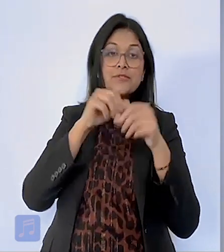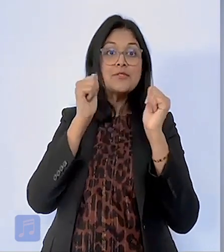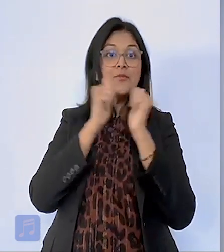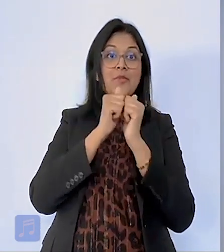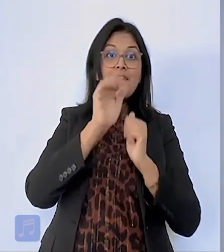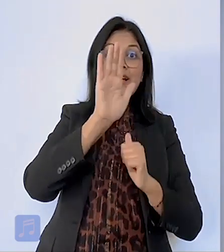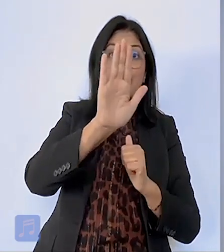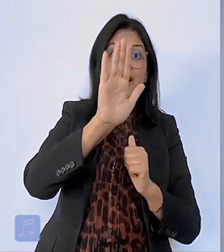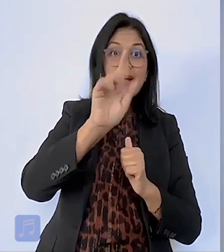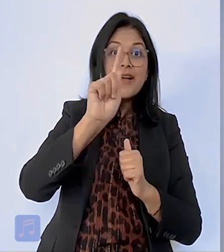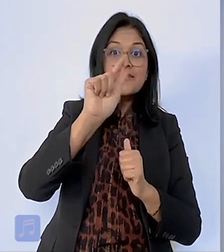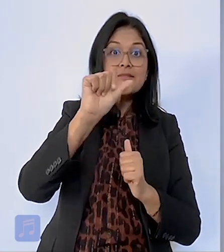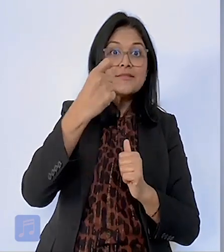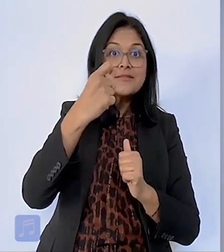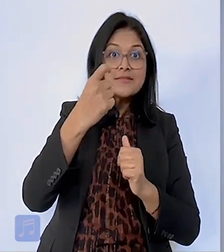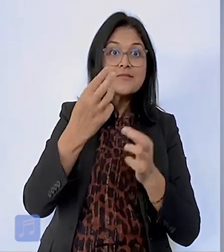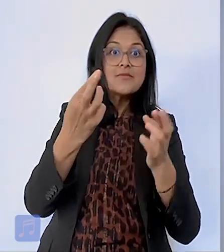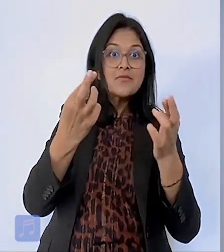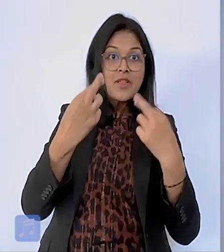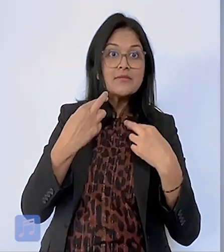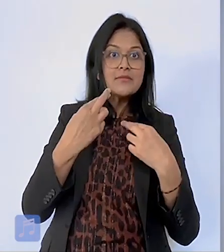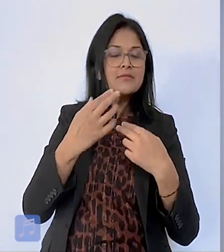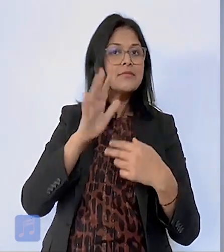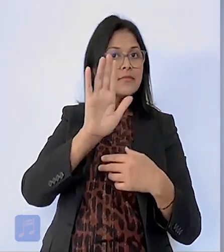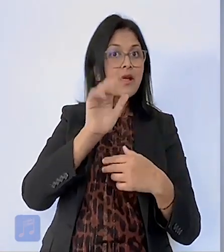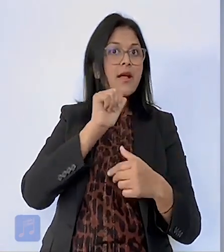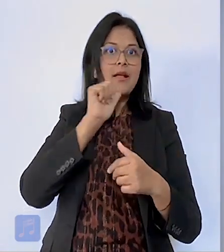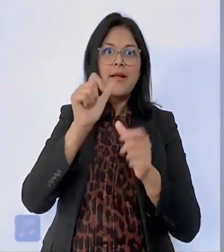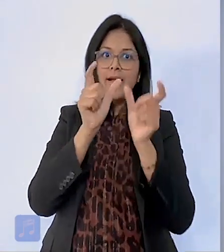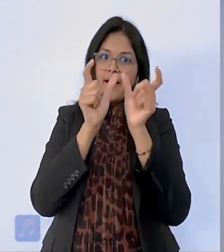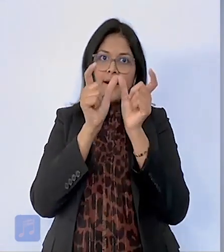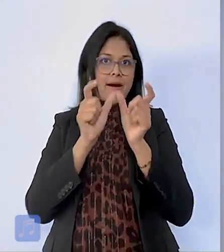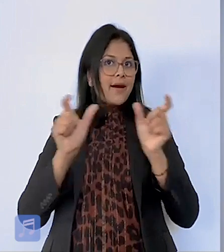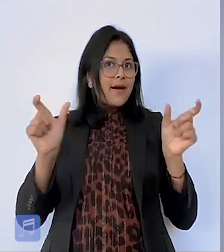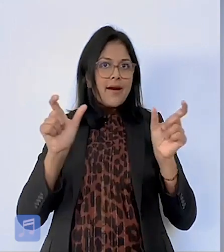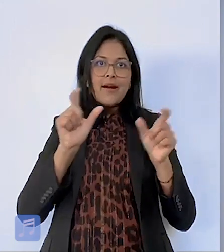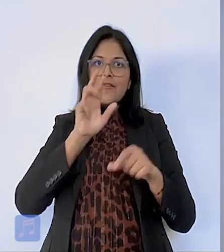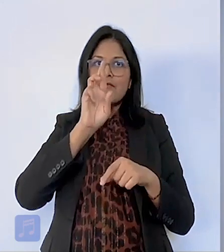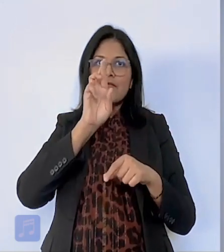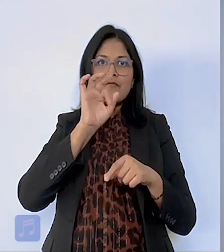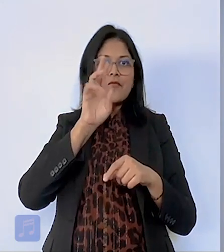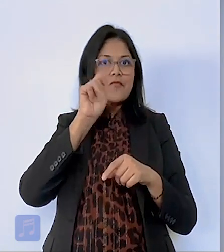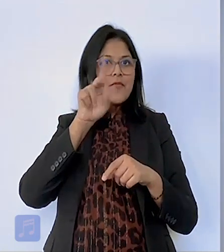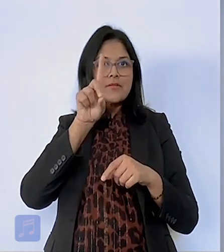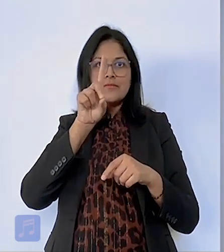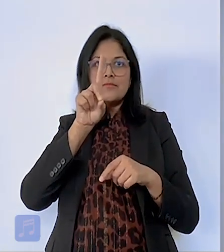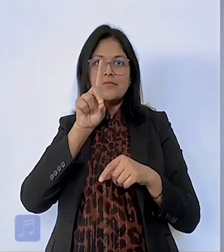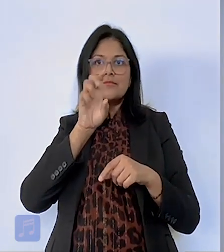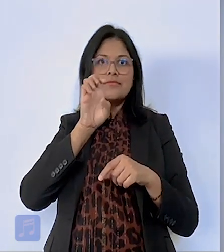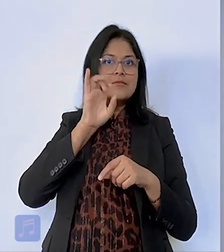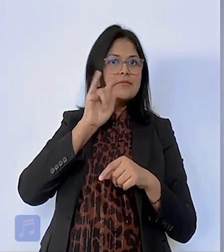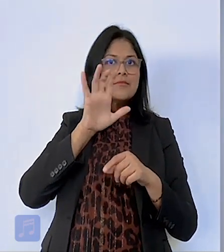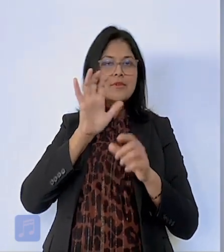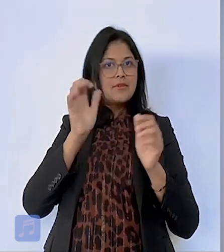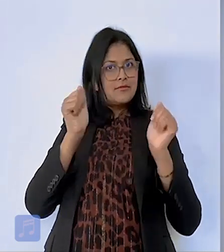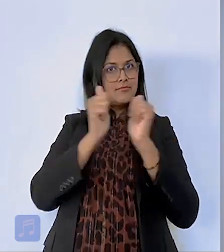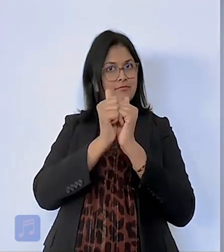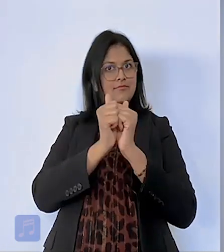This includes your entire refund, not just the parts that's related to the credit you claim on your tax return.